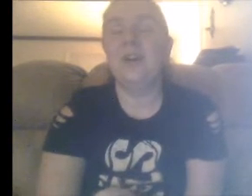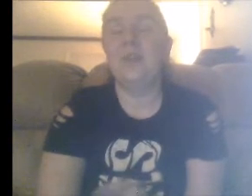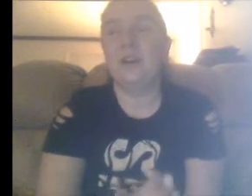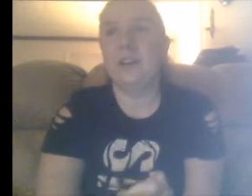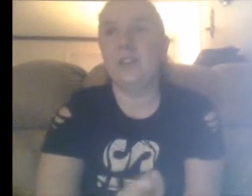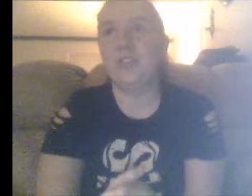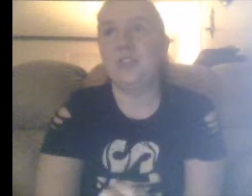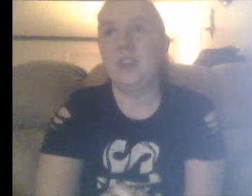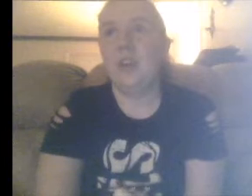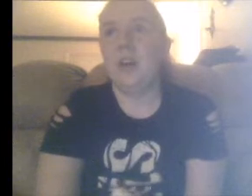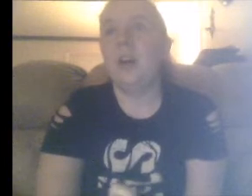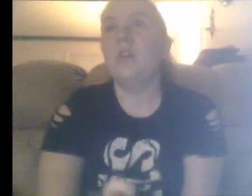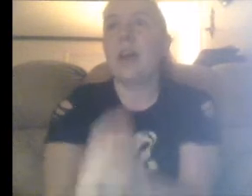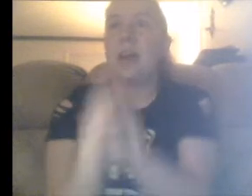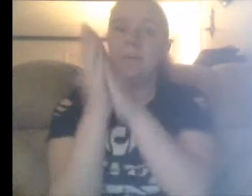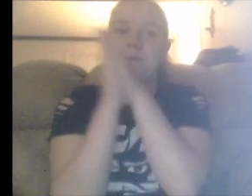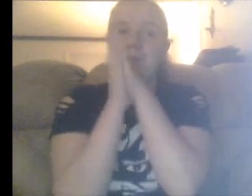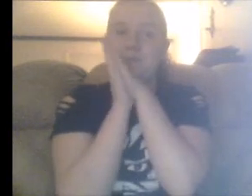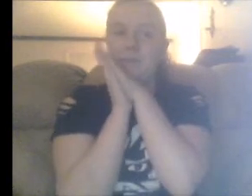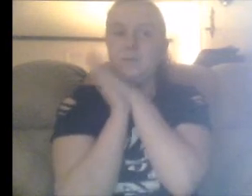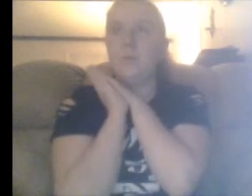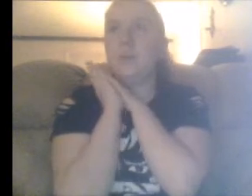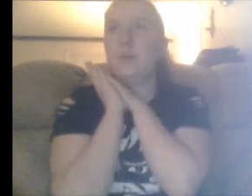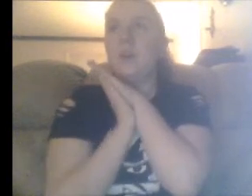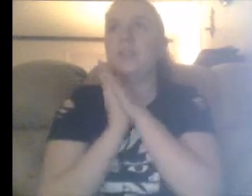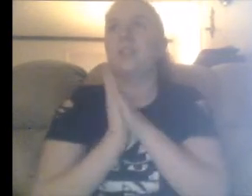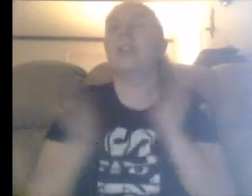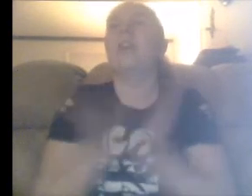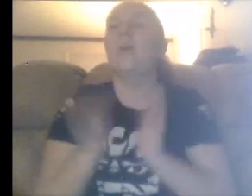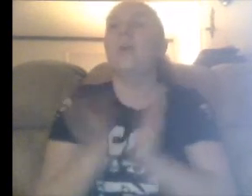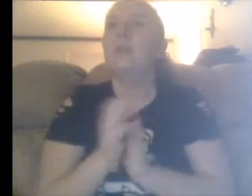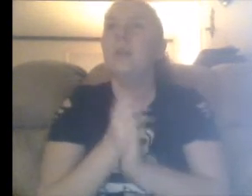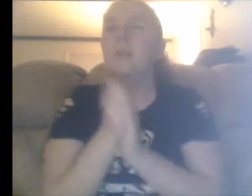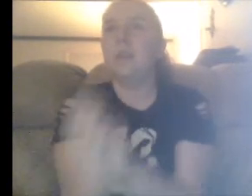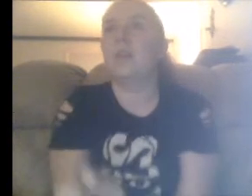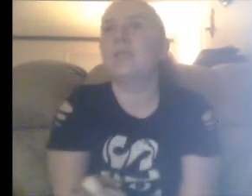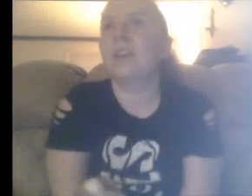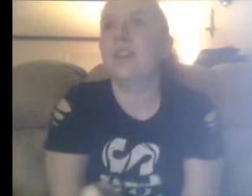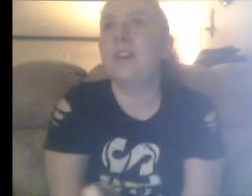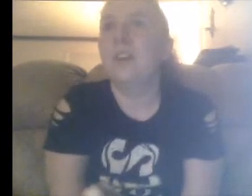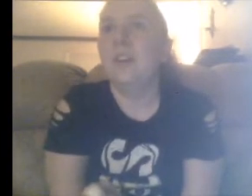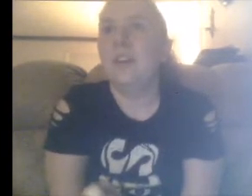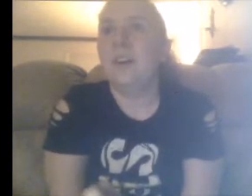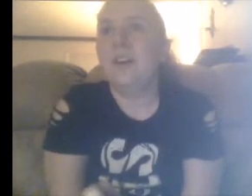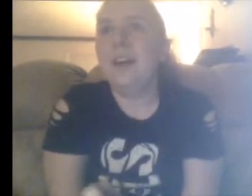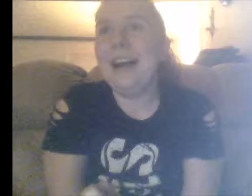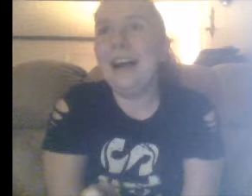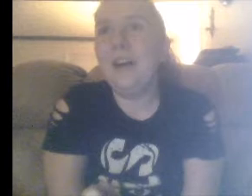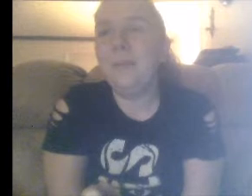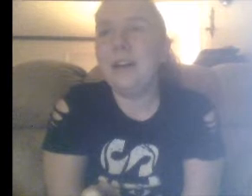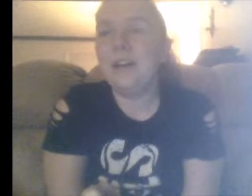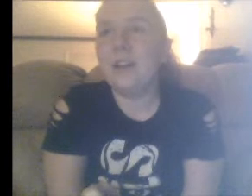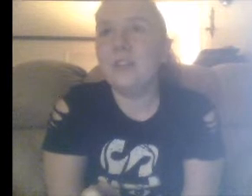Oh gosh. Okay. There you go, Sasha. There you go. There you go, Sasha. Oh my gosh.